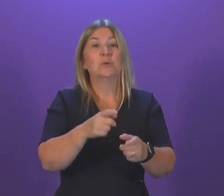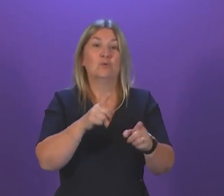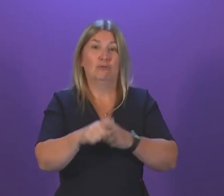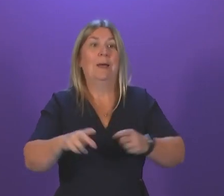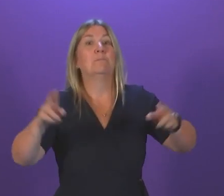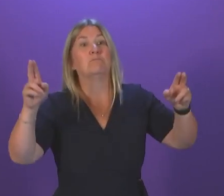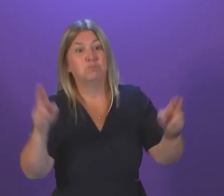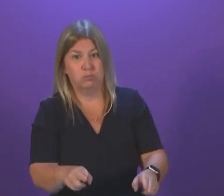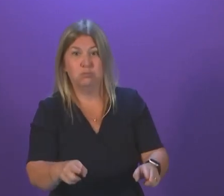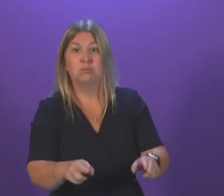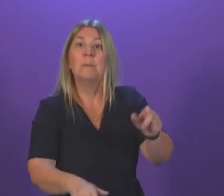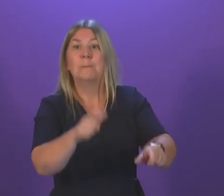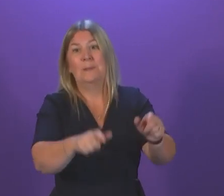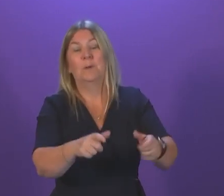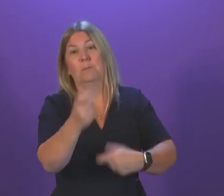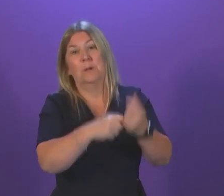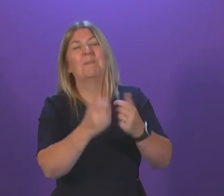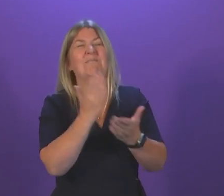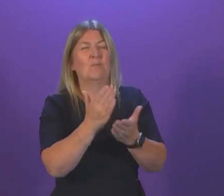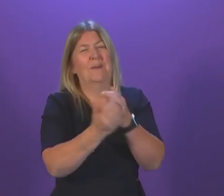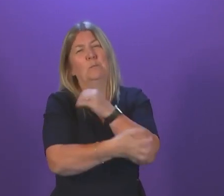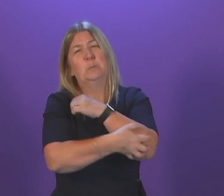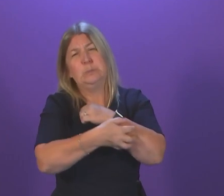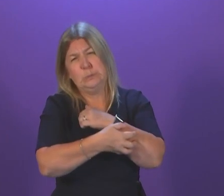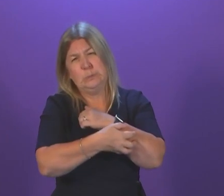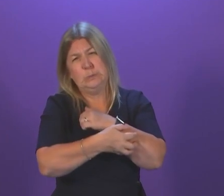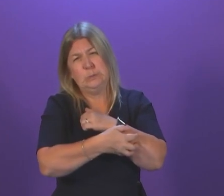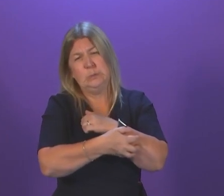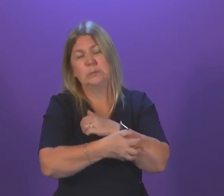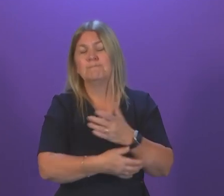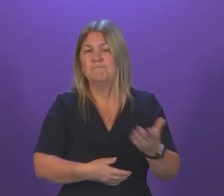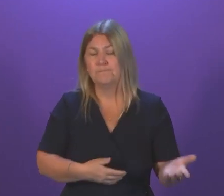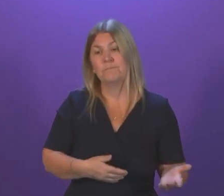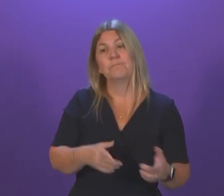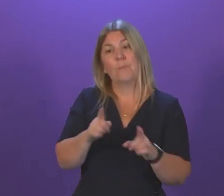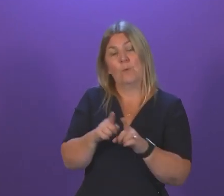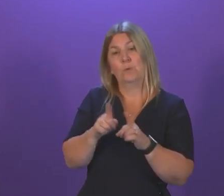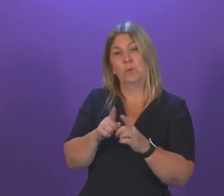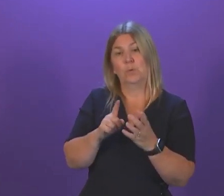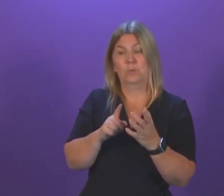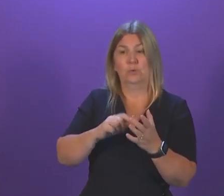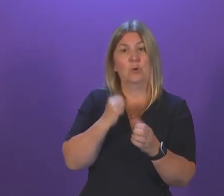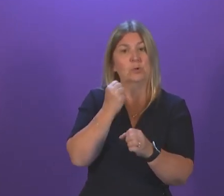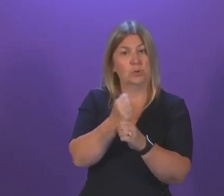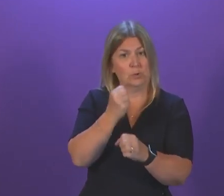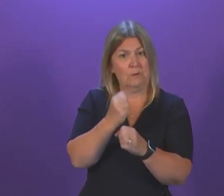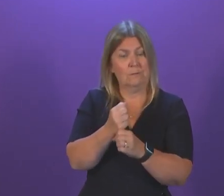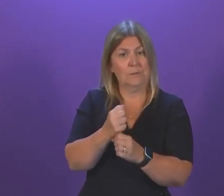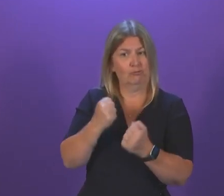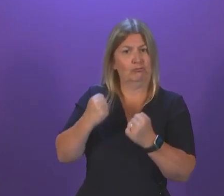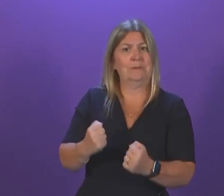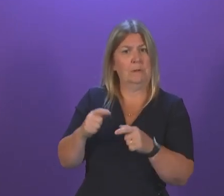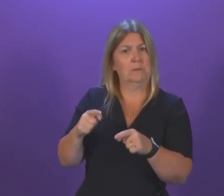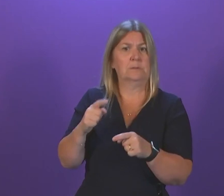into poverty this winter. Finally, I convened a meeting of the Scottish Government Resilience Committee yesterday afternoon to discuss